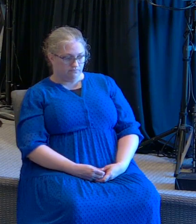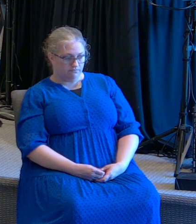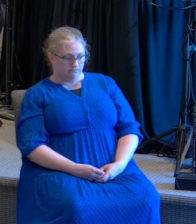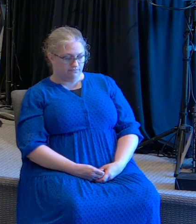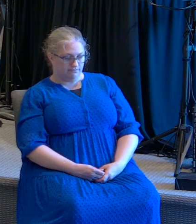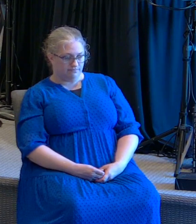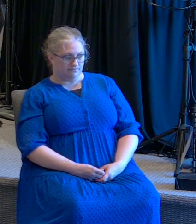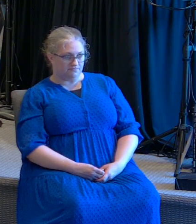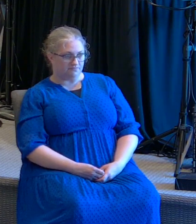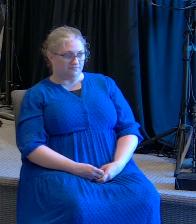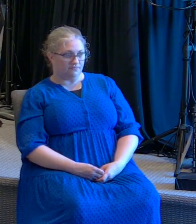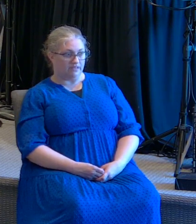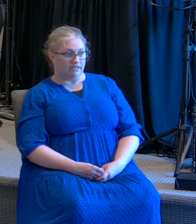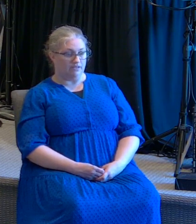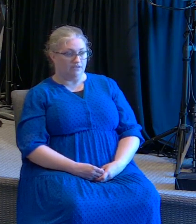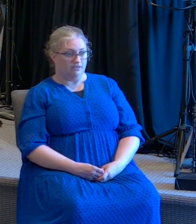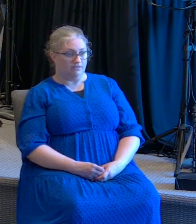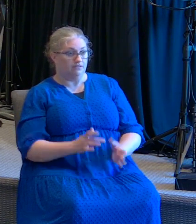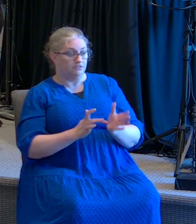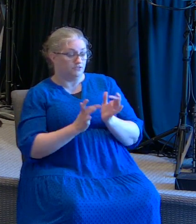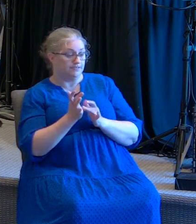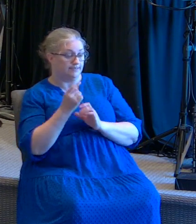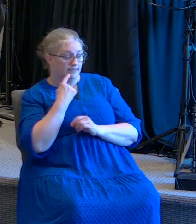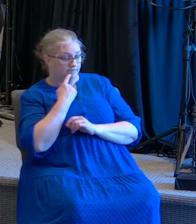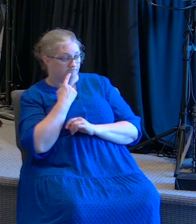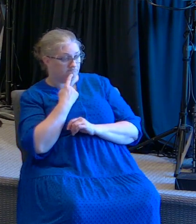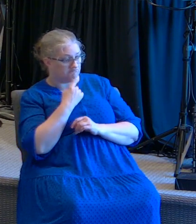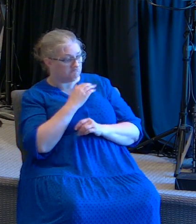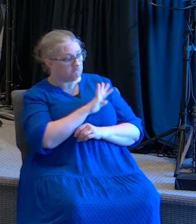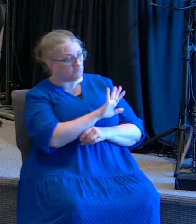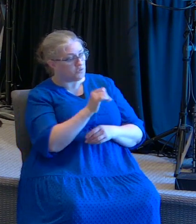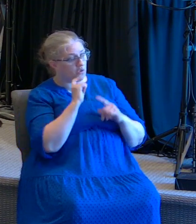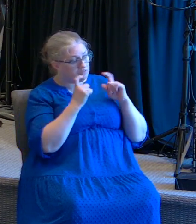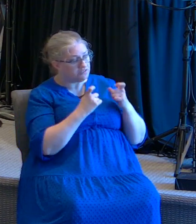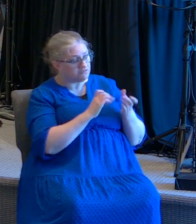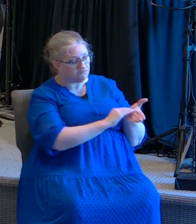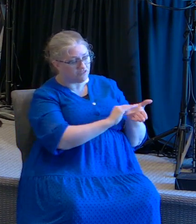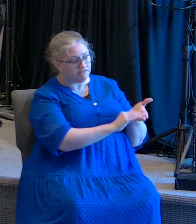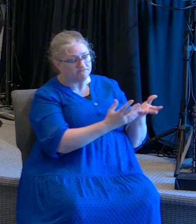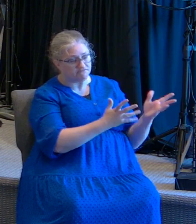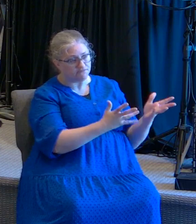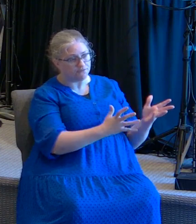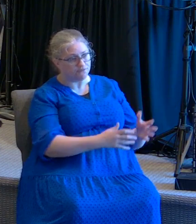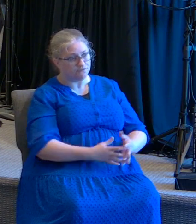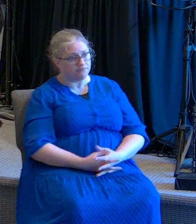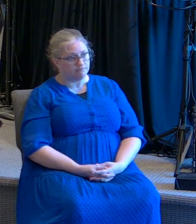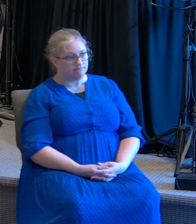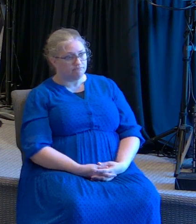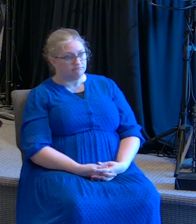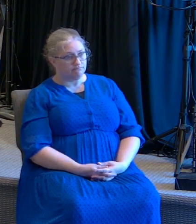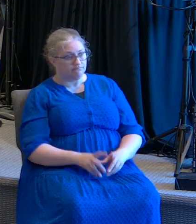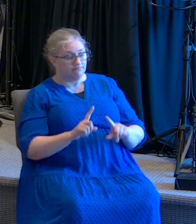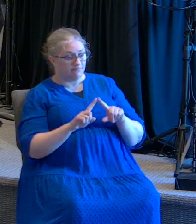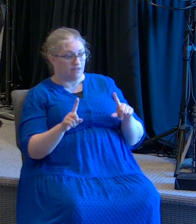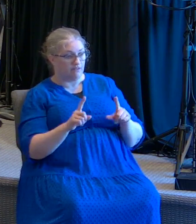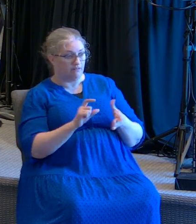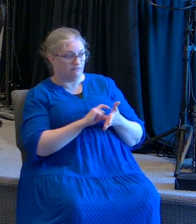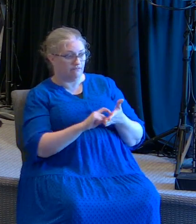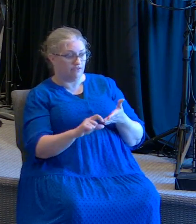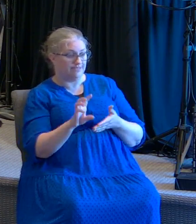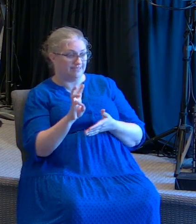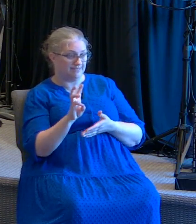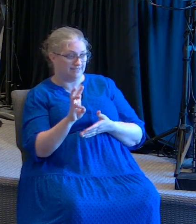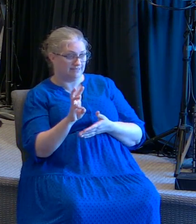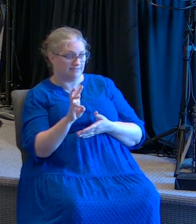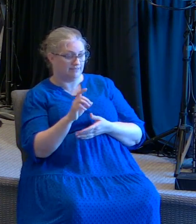so he did say that I forgive your sins el dijo te perdono tus pecados but in verse 6 he said